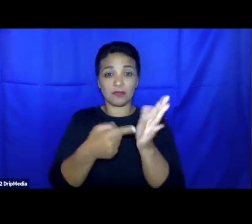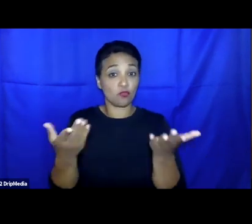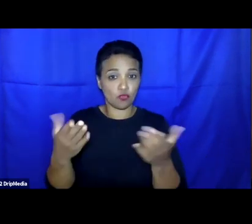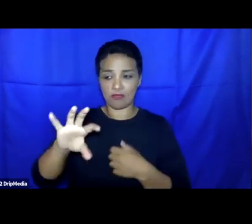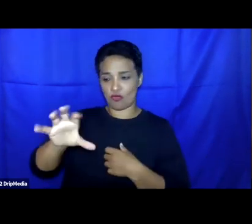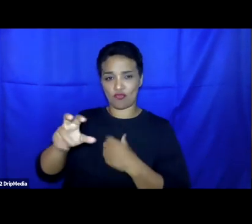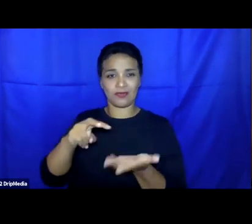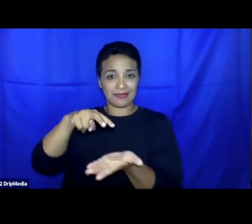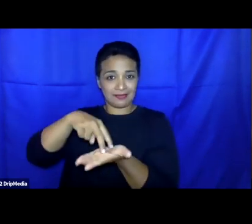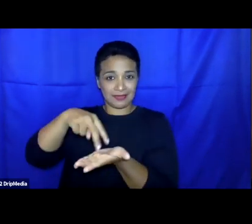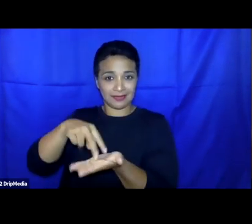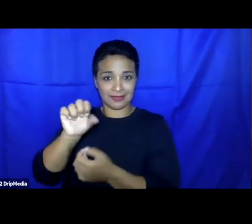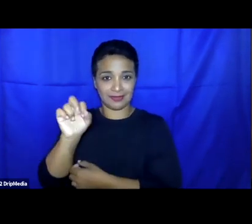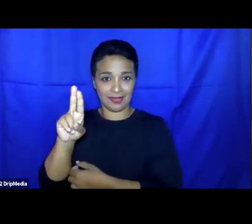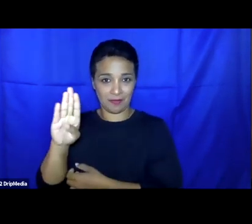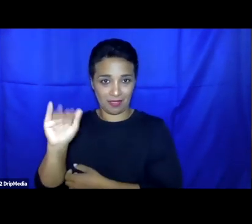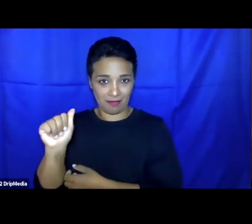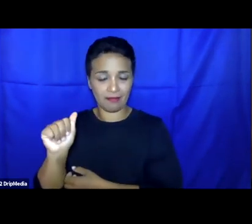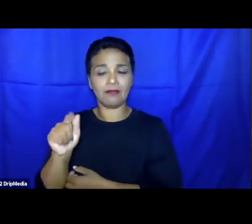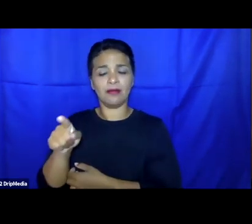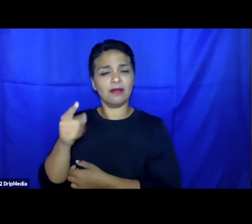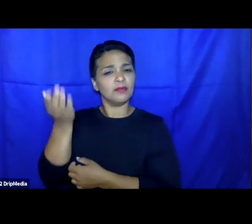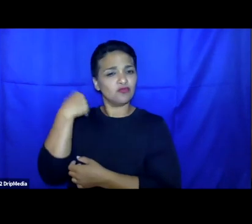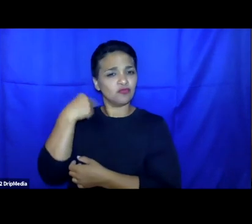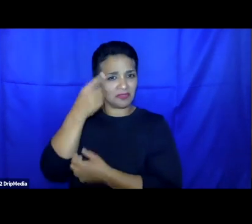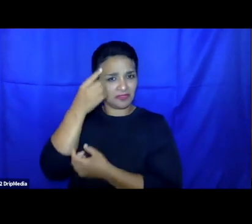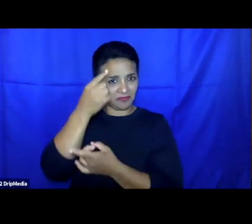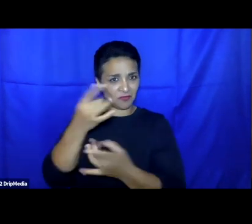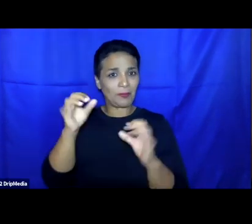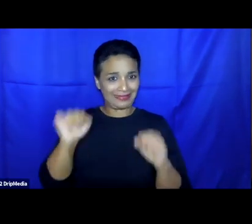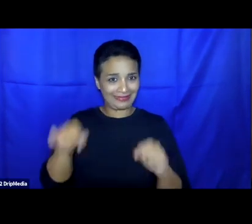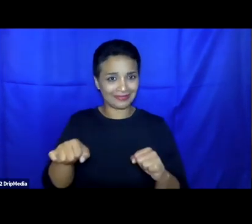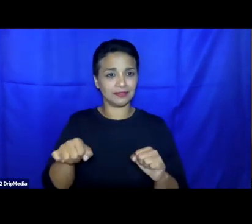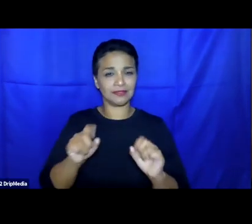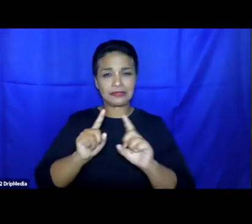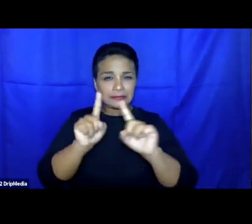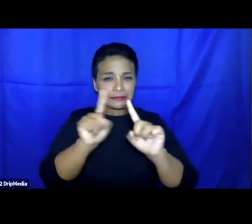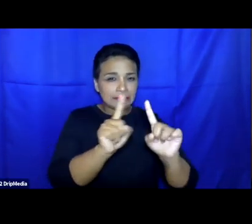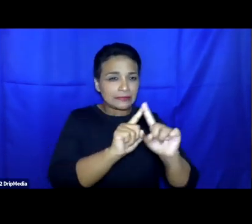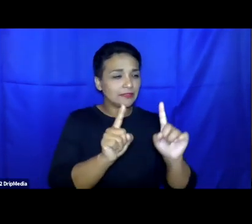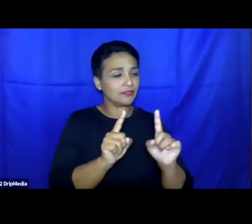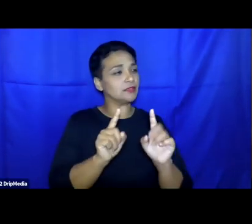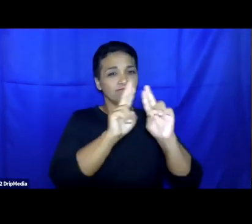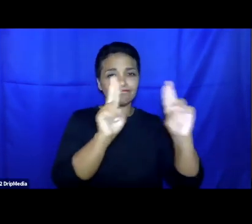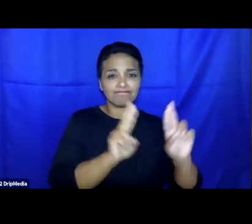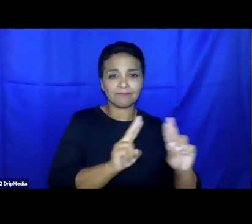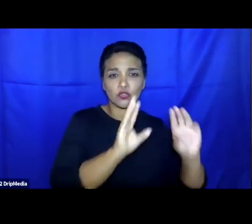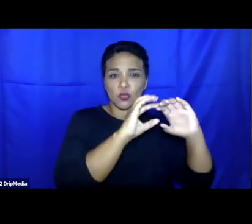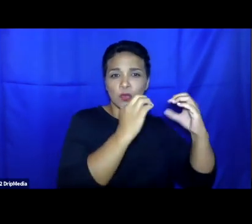instruments I mentioned earlier include a very broad range of both international organizations such as IOM and UHCR,